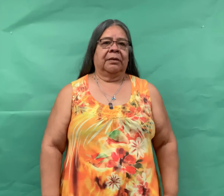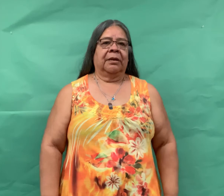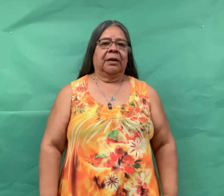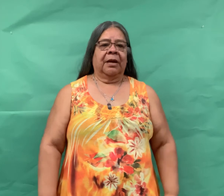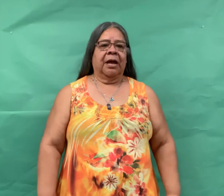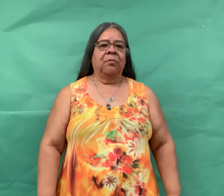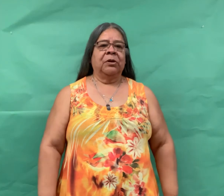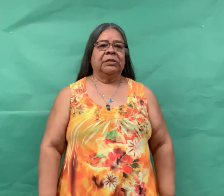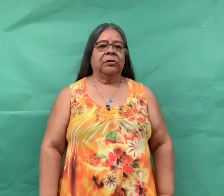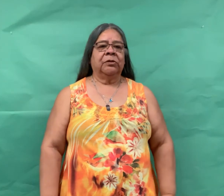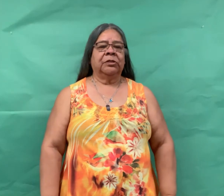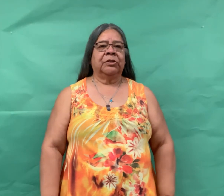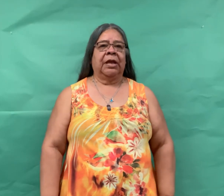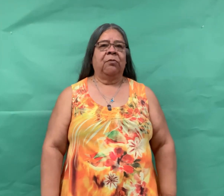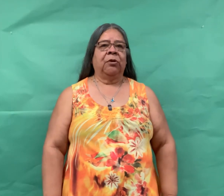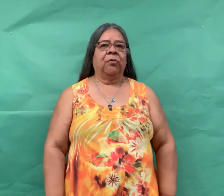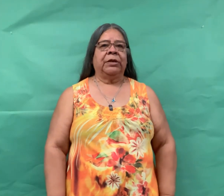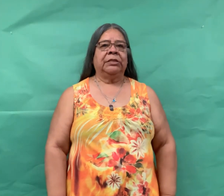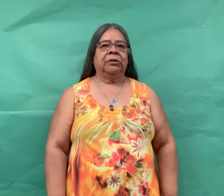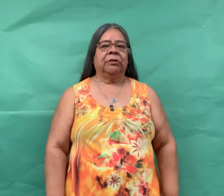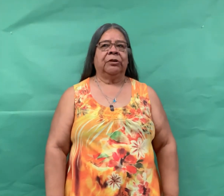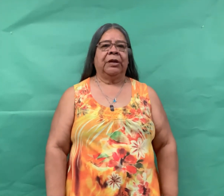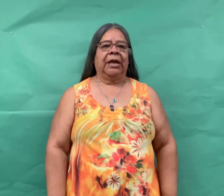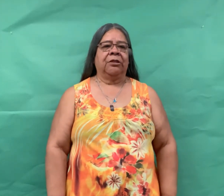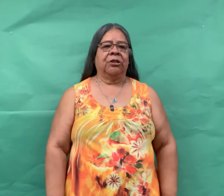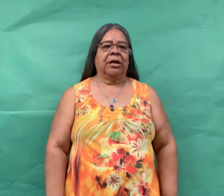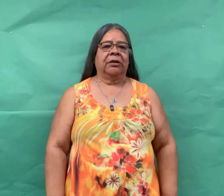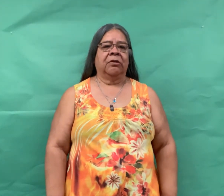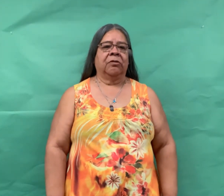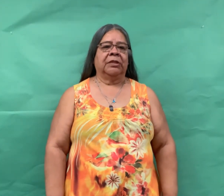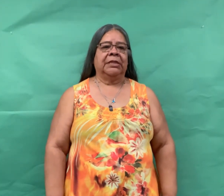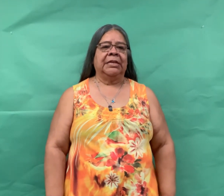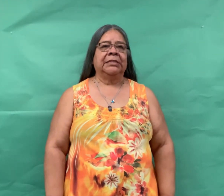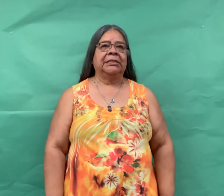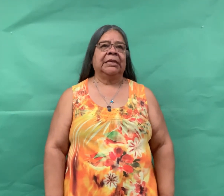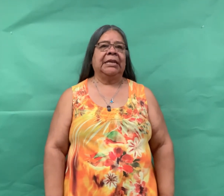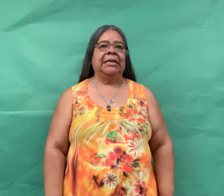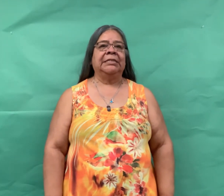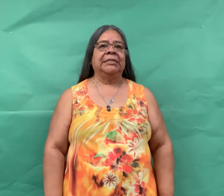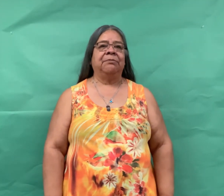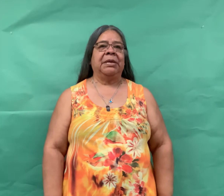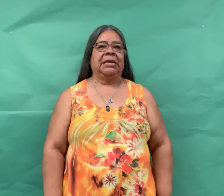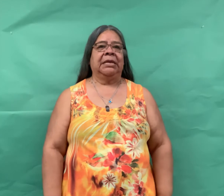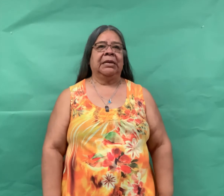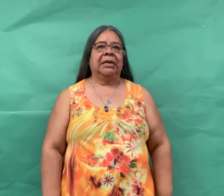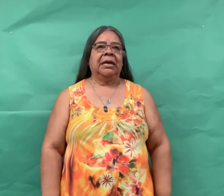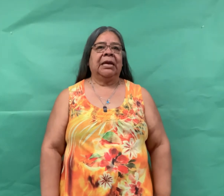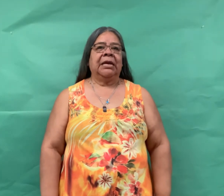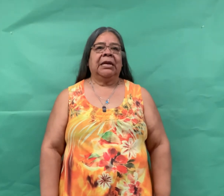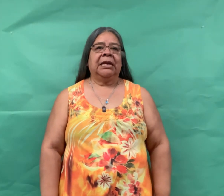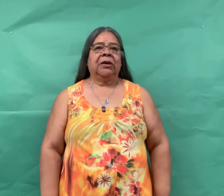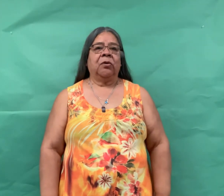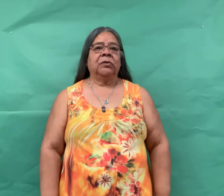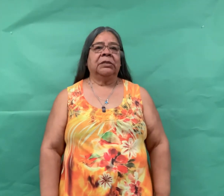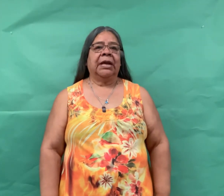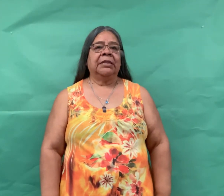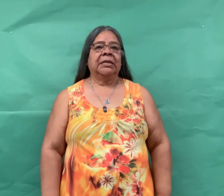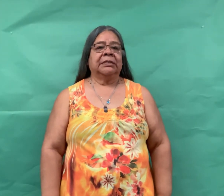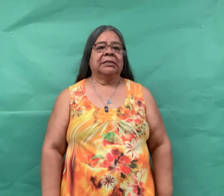Hi boys and girls. Today we're going to learn a chant called This Is Me. It goes like this.